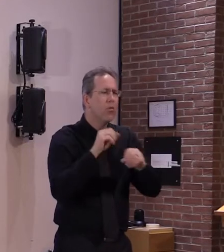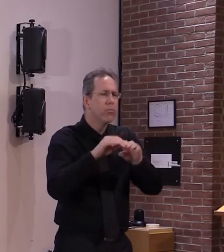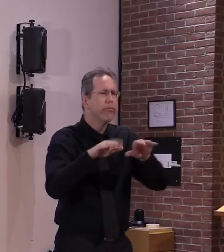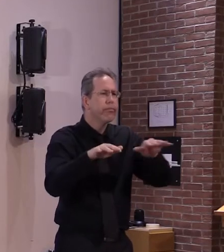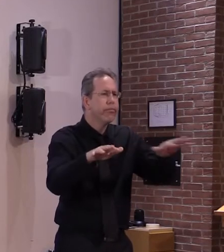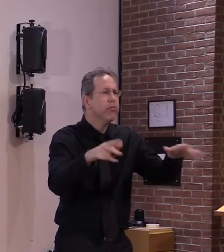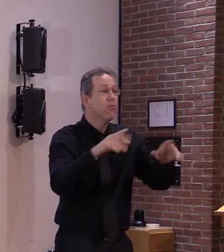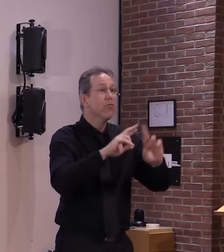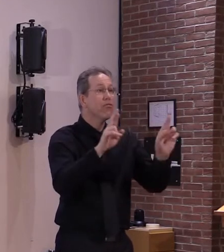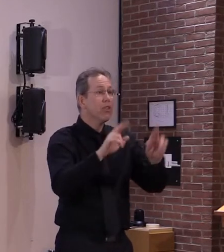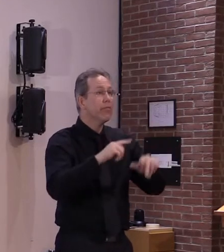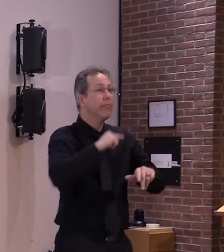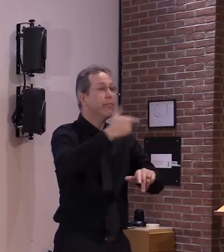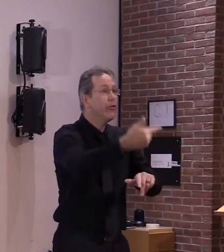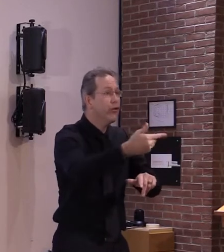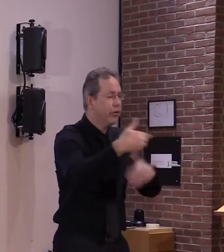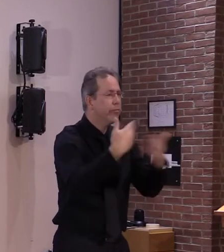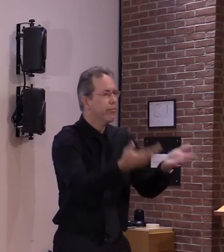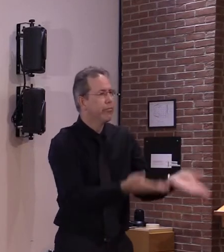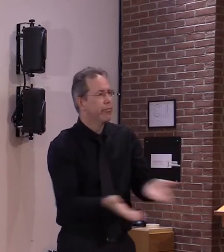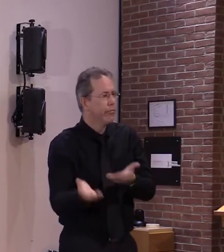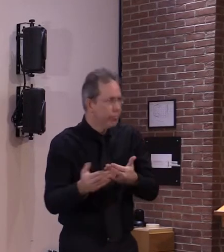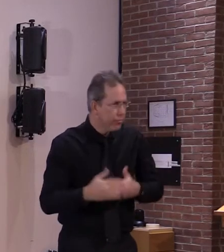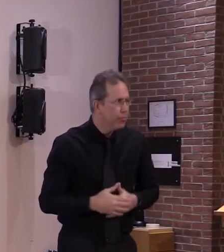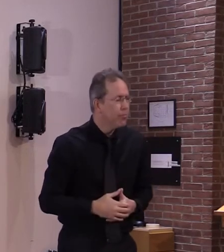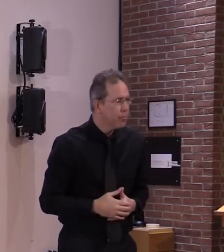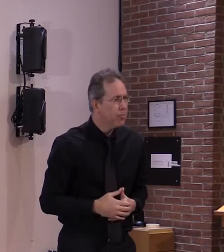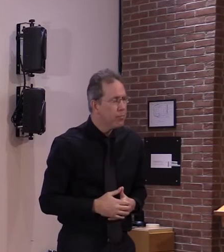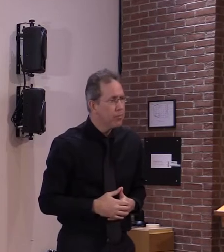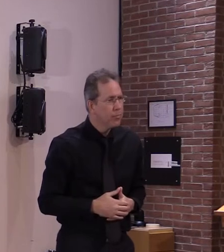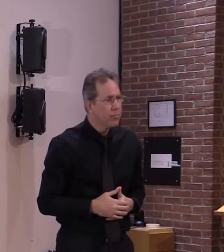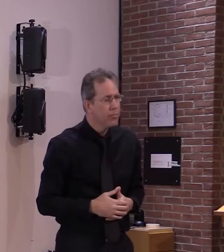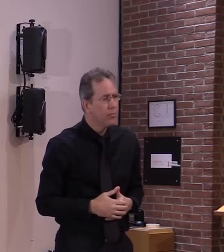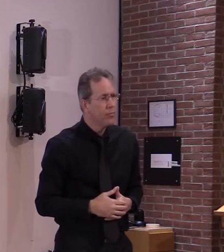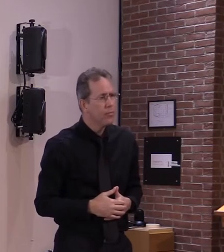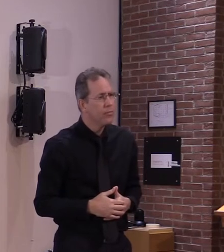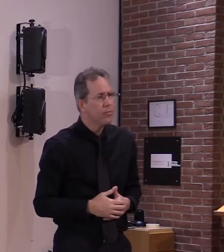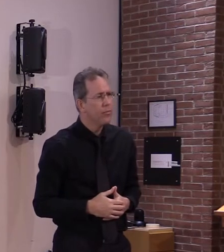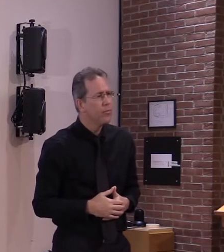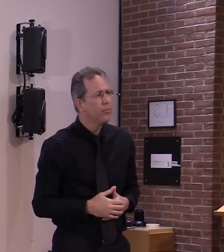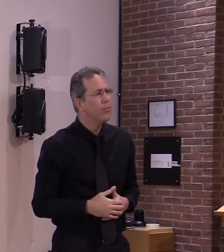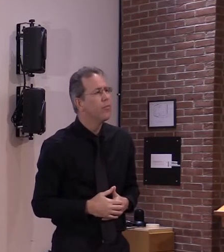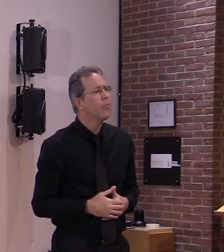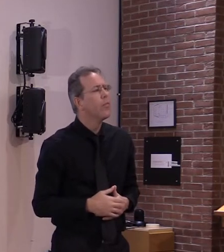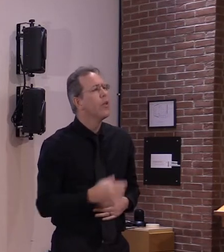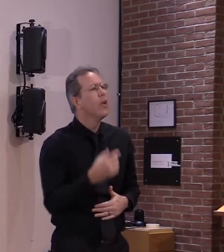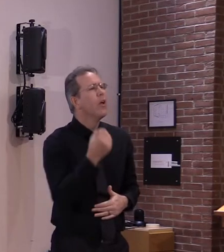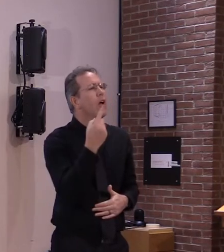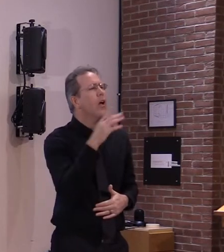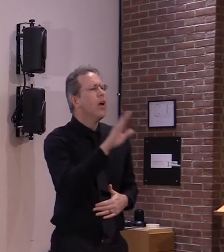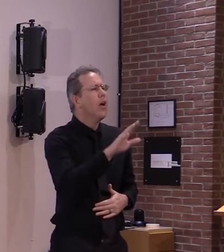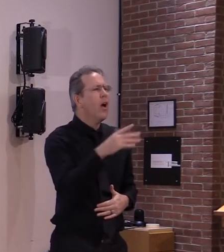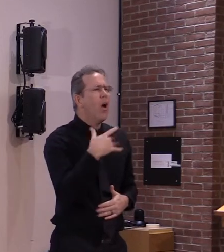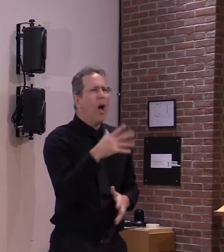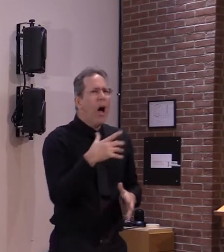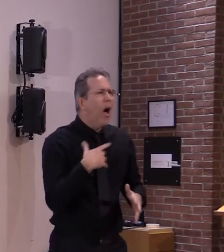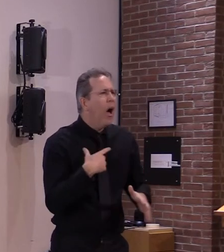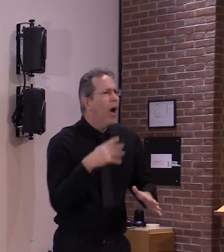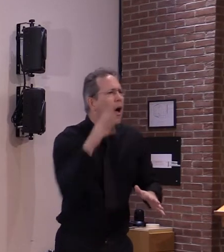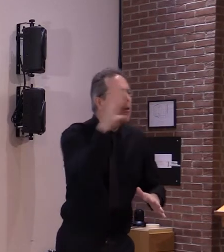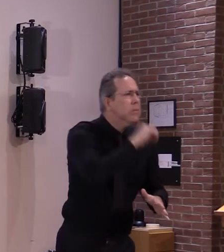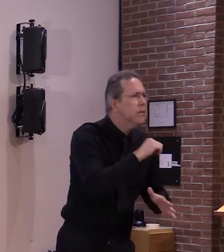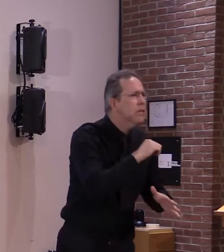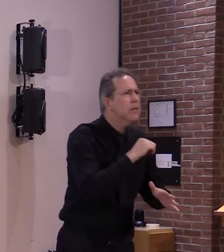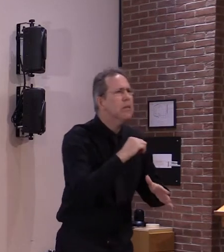immunization that's i don't want to give people pessimism but that's a number of months away yet